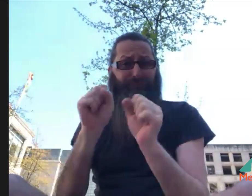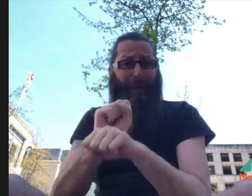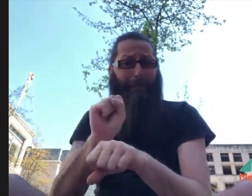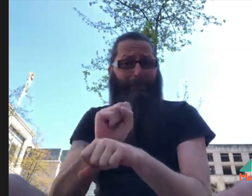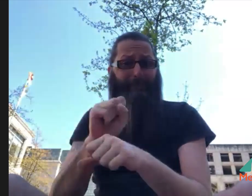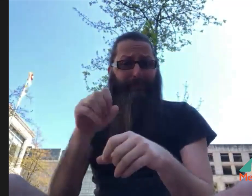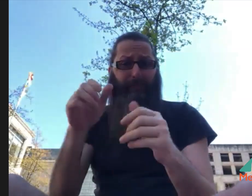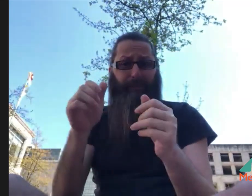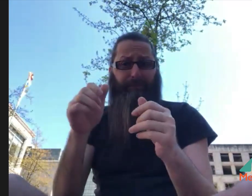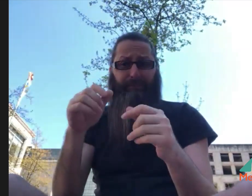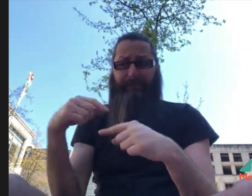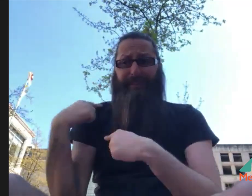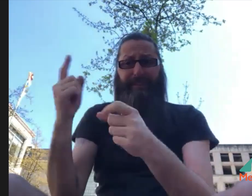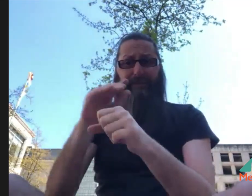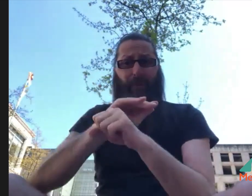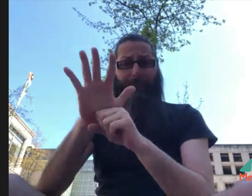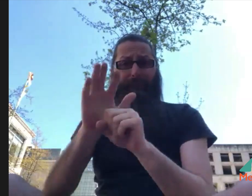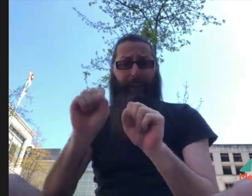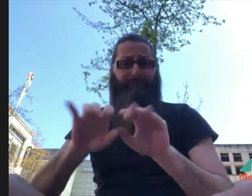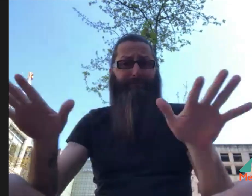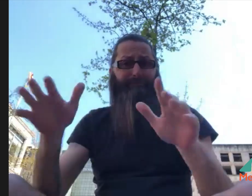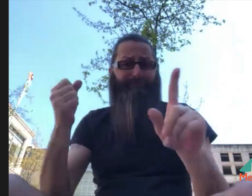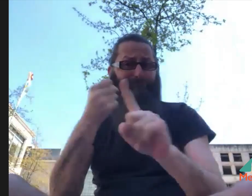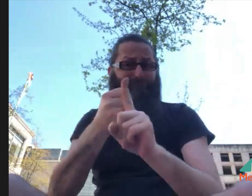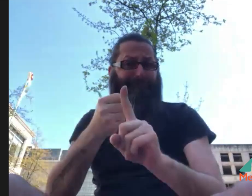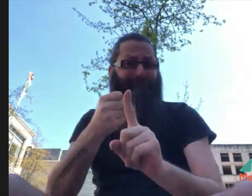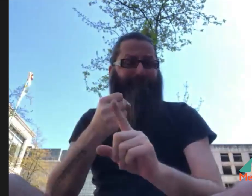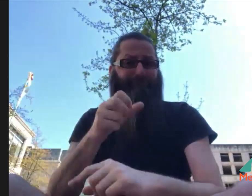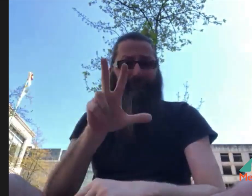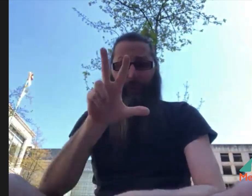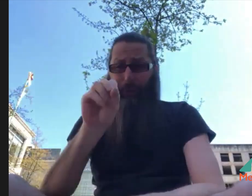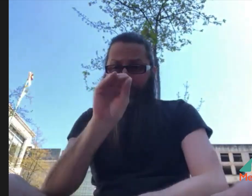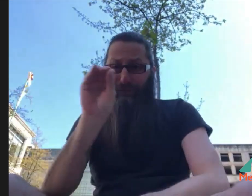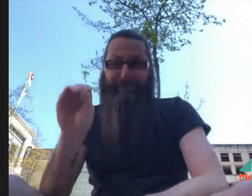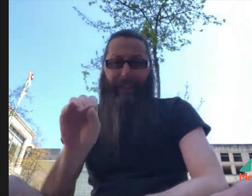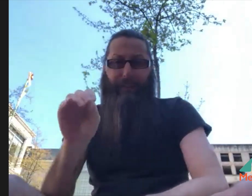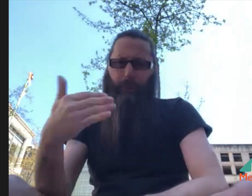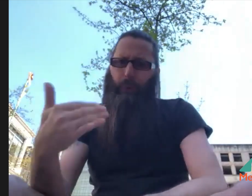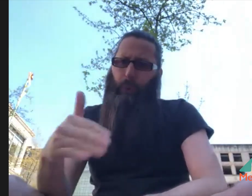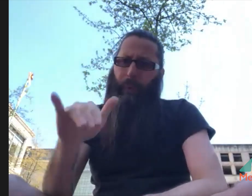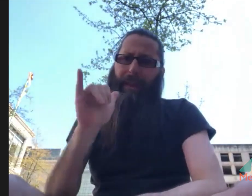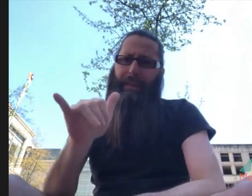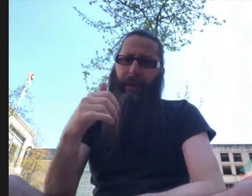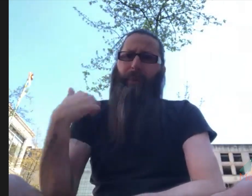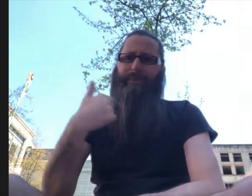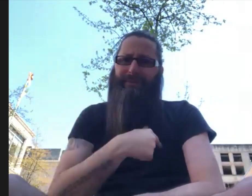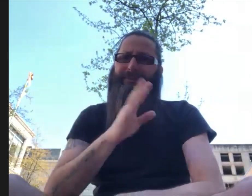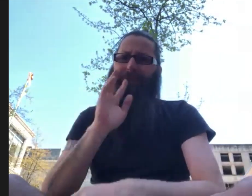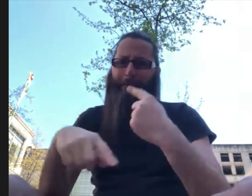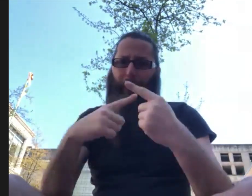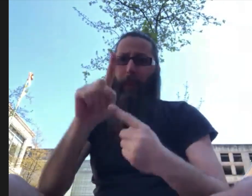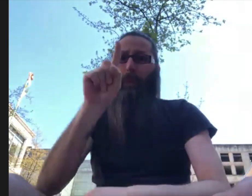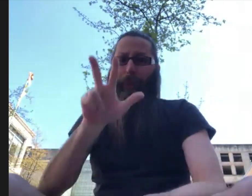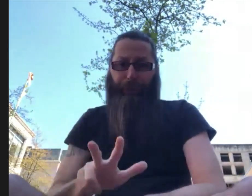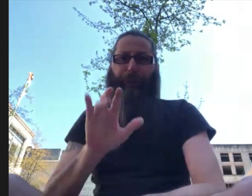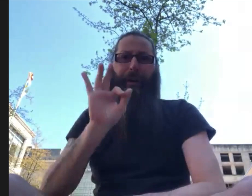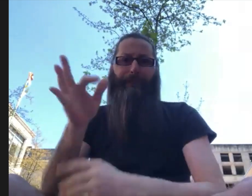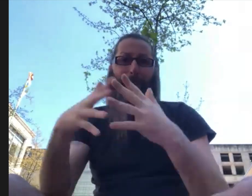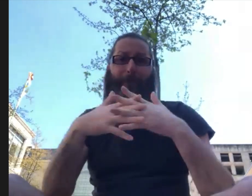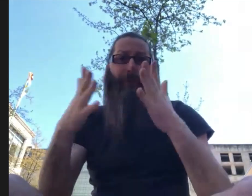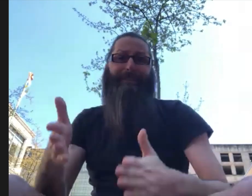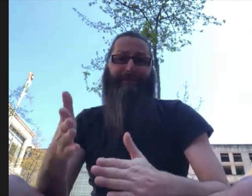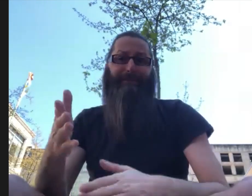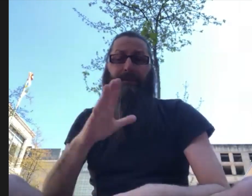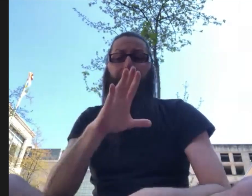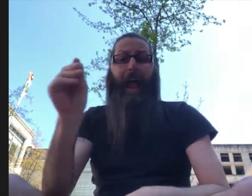But as we already know, up to 30% as of right now of Americans have lost their jobs due to coronavirus and COVID